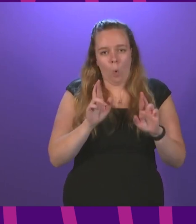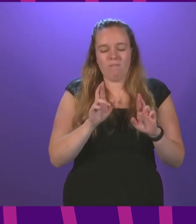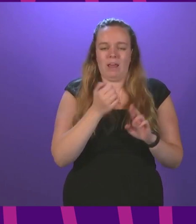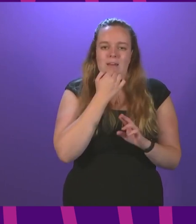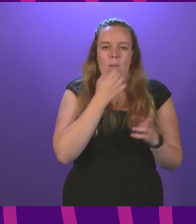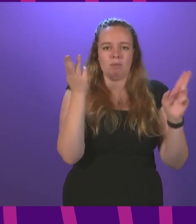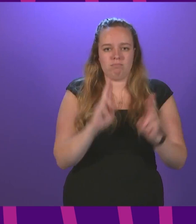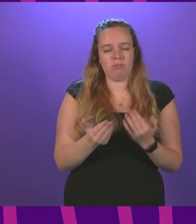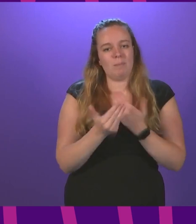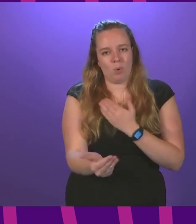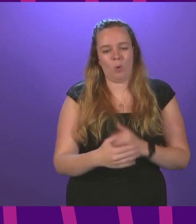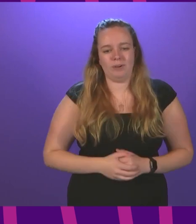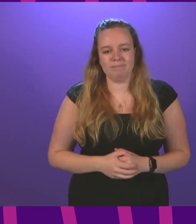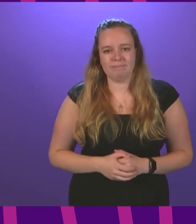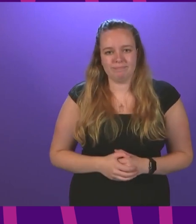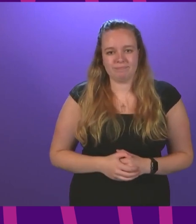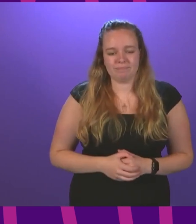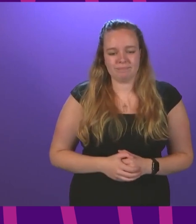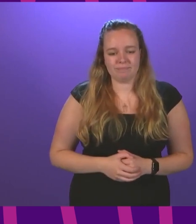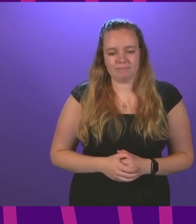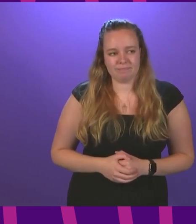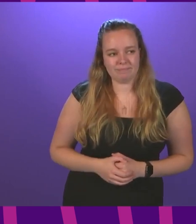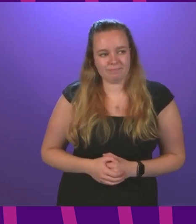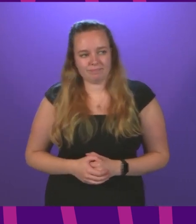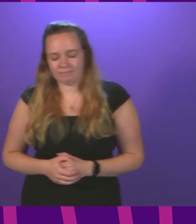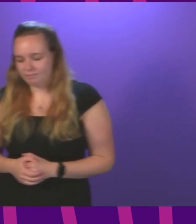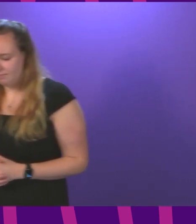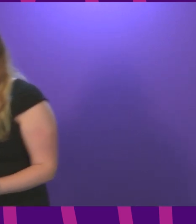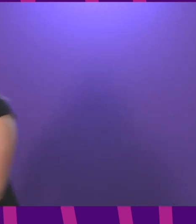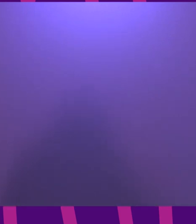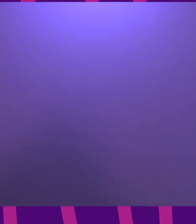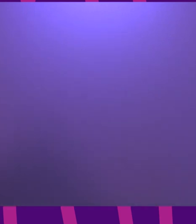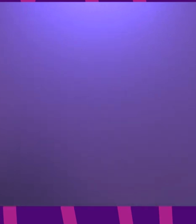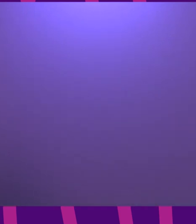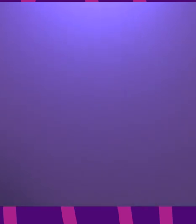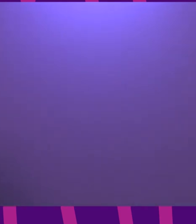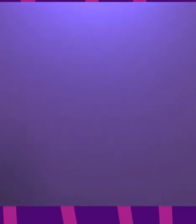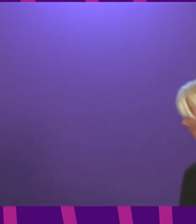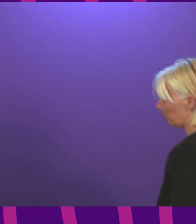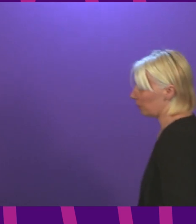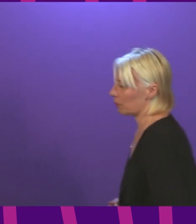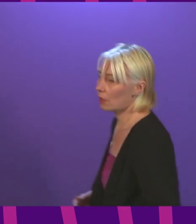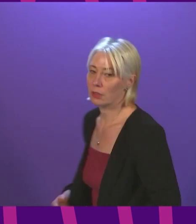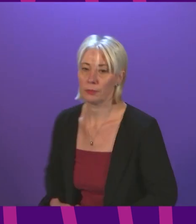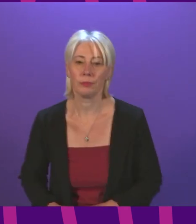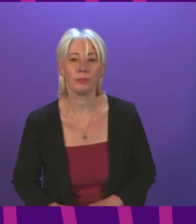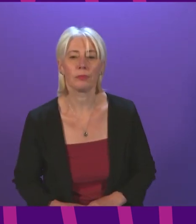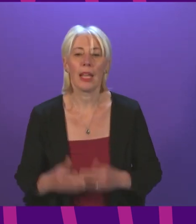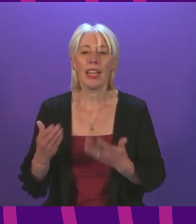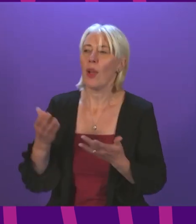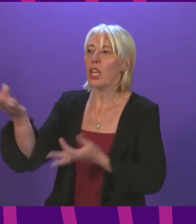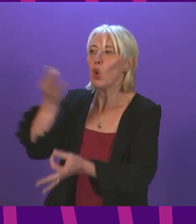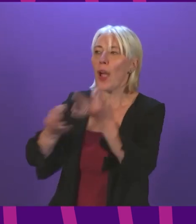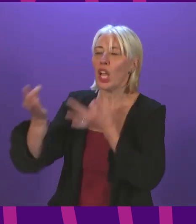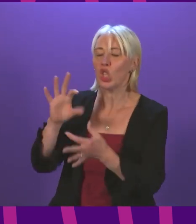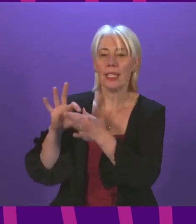cases down even further. Thank you. The First Minister will now take questions on the issues raised in her statement. I intend